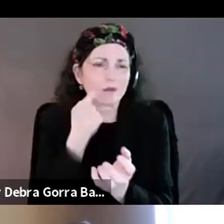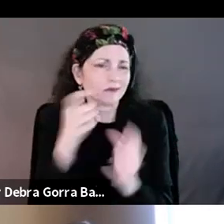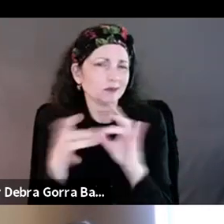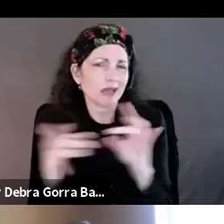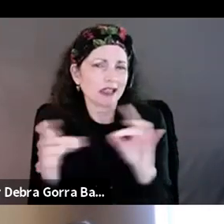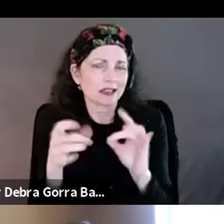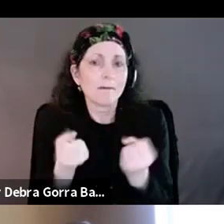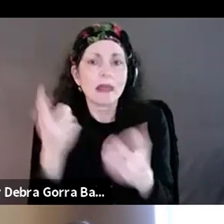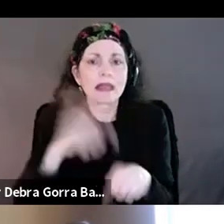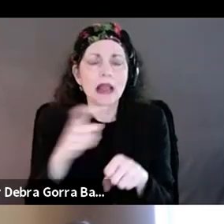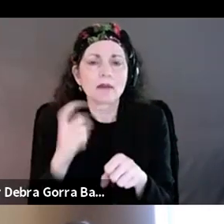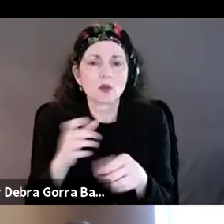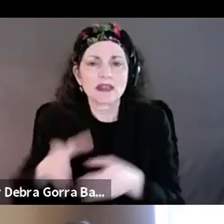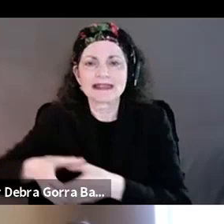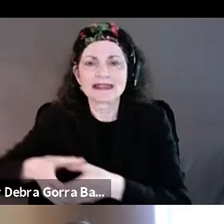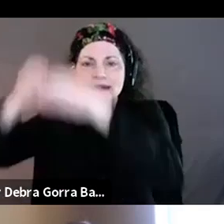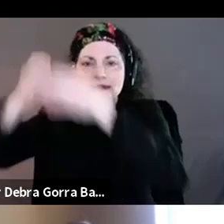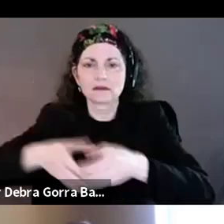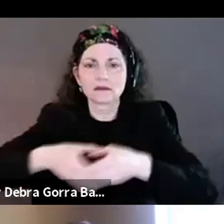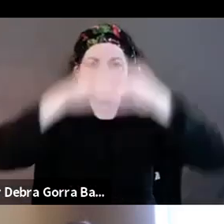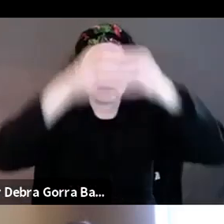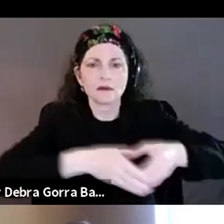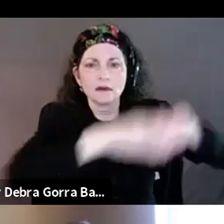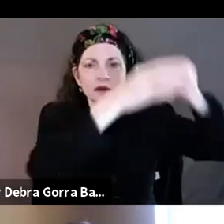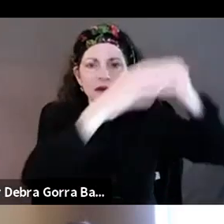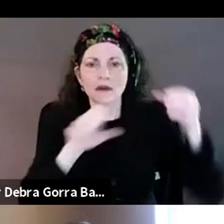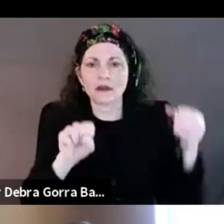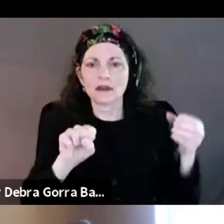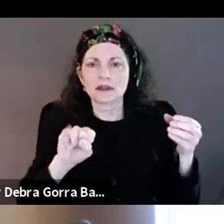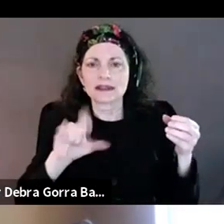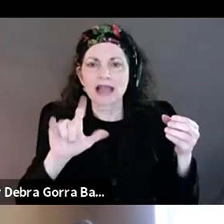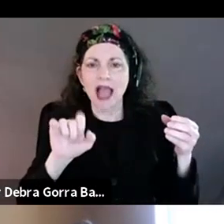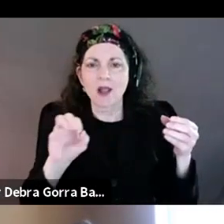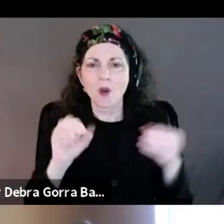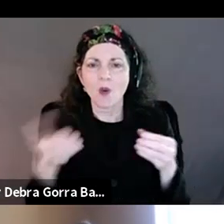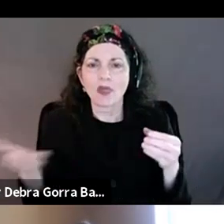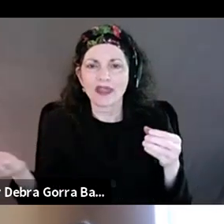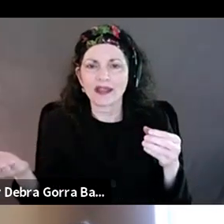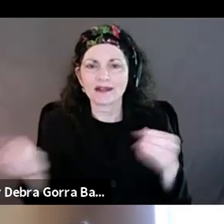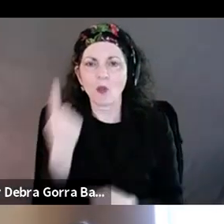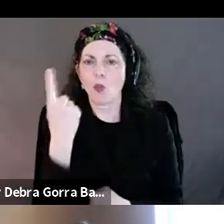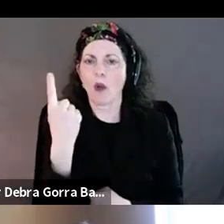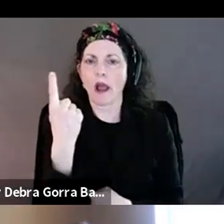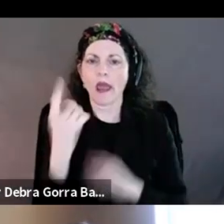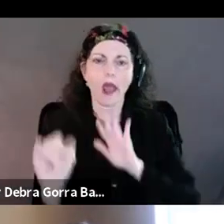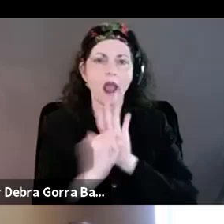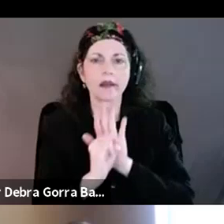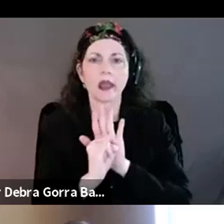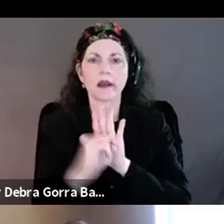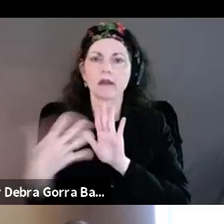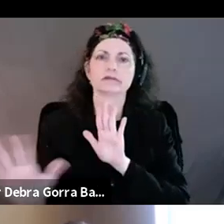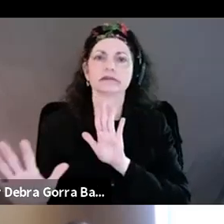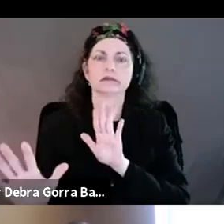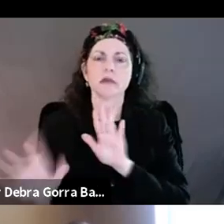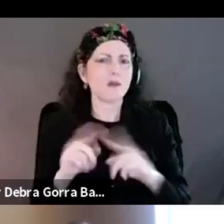silo things into specific one, like one identity. And the fact is that, you know, so many of us